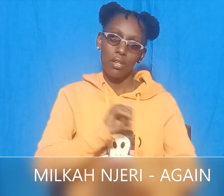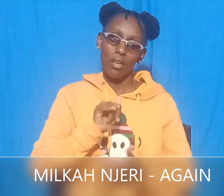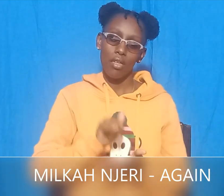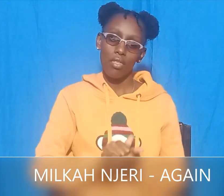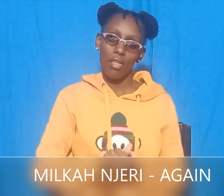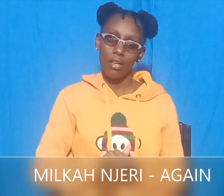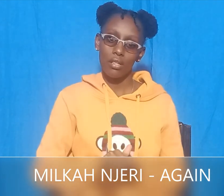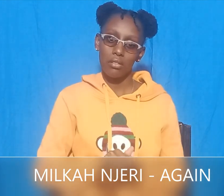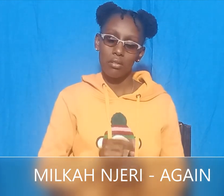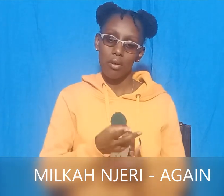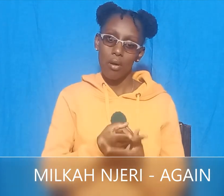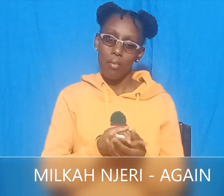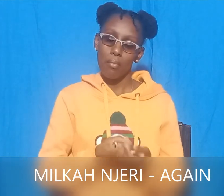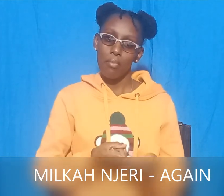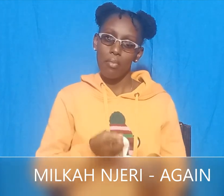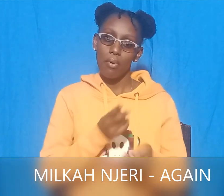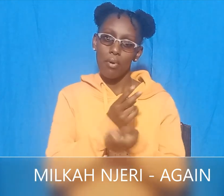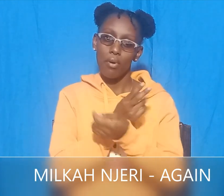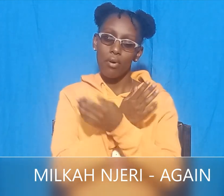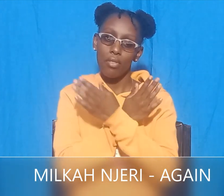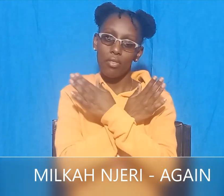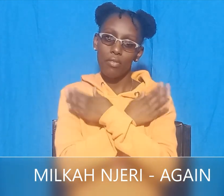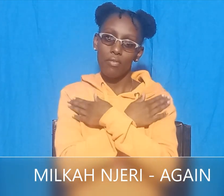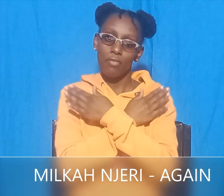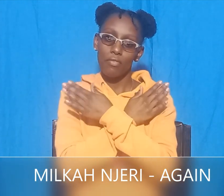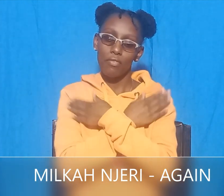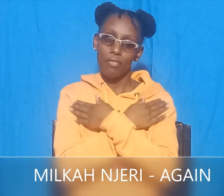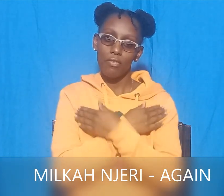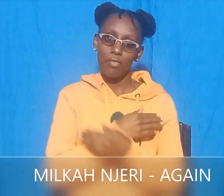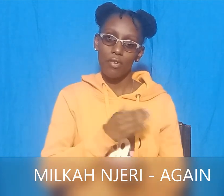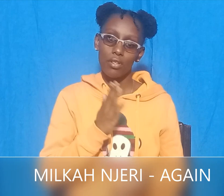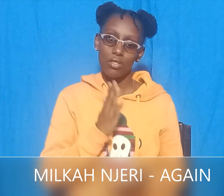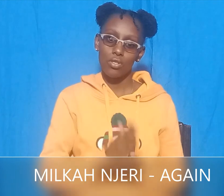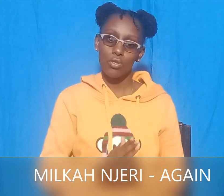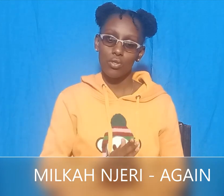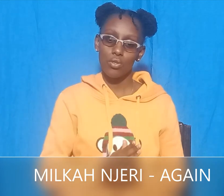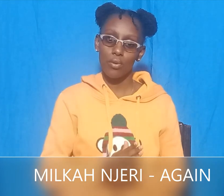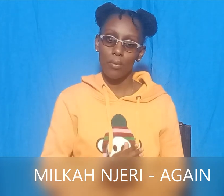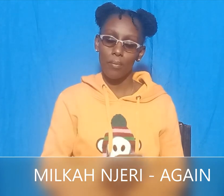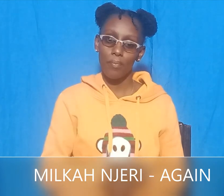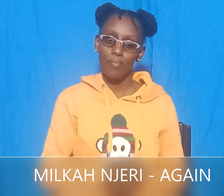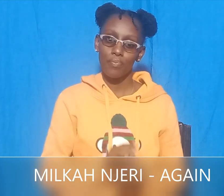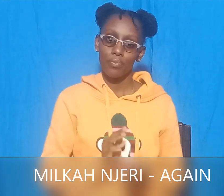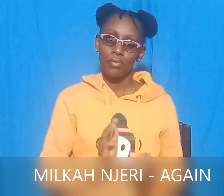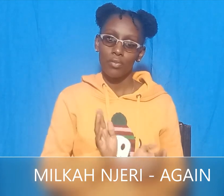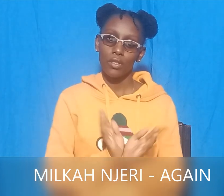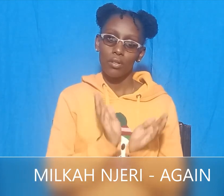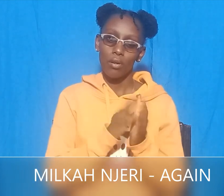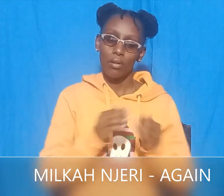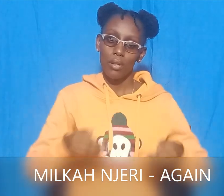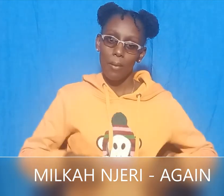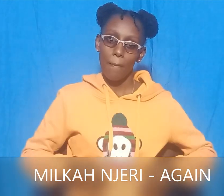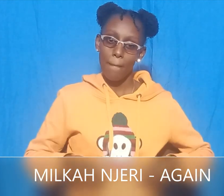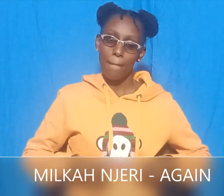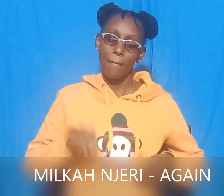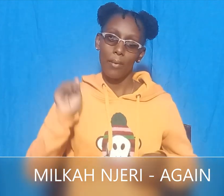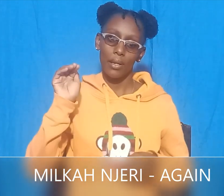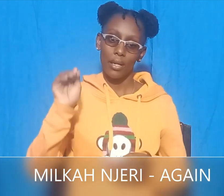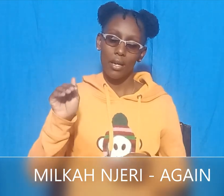the crocodile and the monkey became friends and the crocodile asked the monkey to throw some